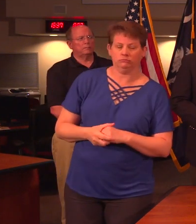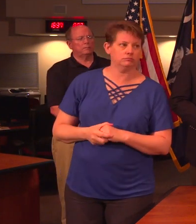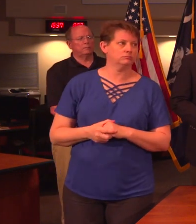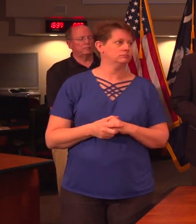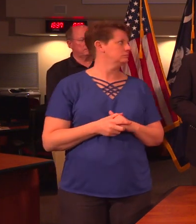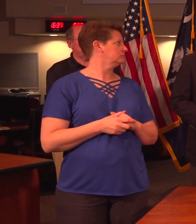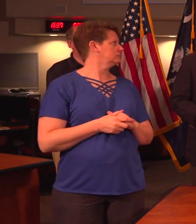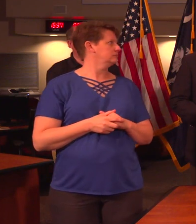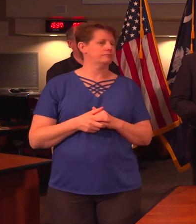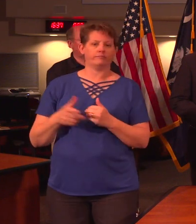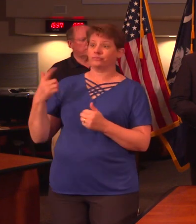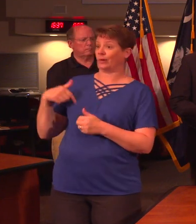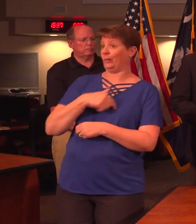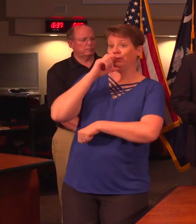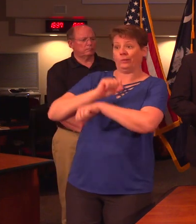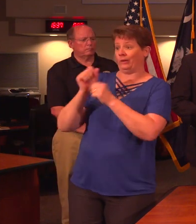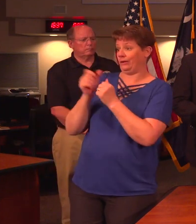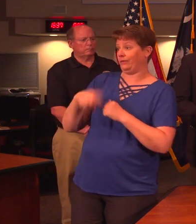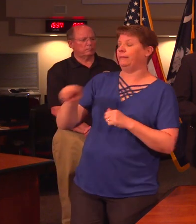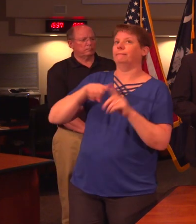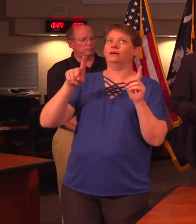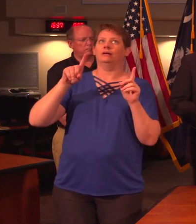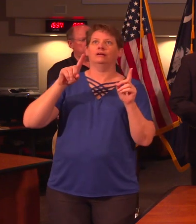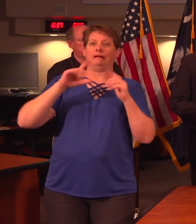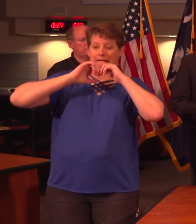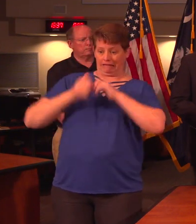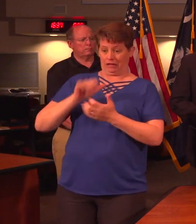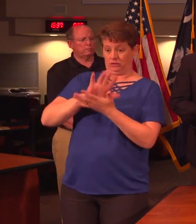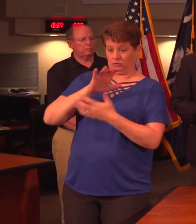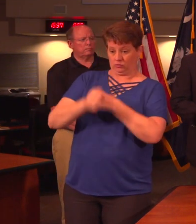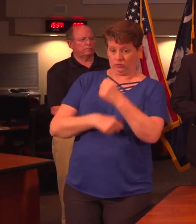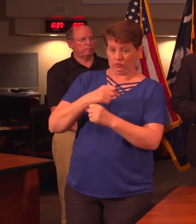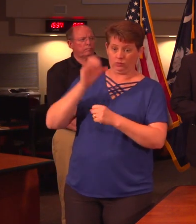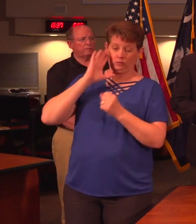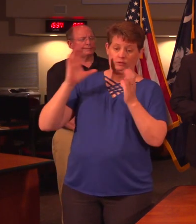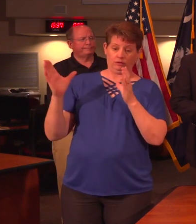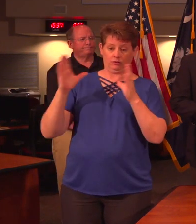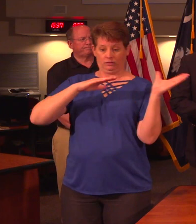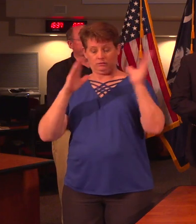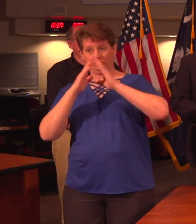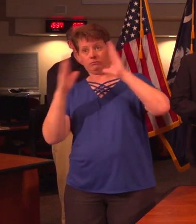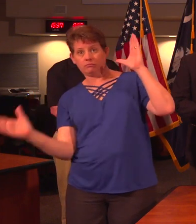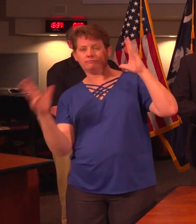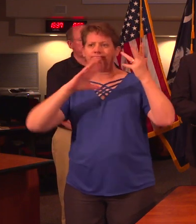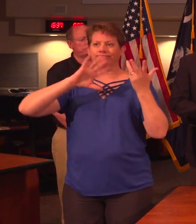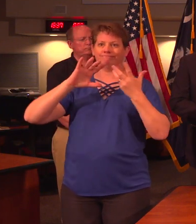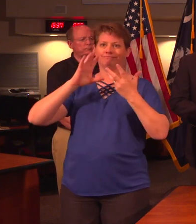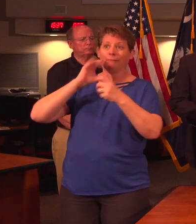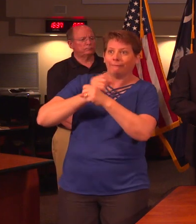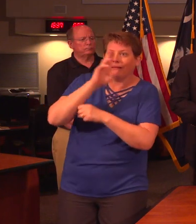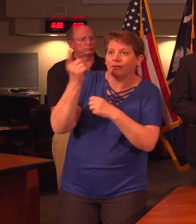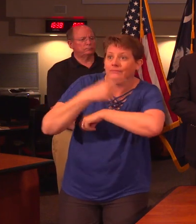We'll be working with them. Again, the question of how the school year is going to run, if we make up days, you know, that's just,